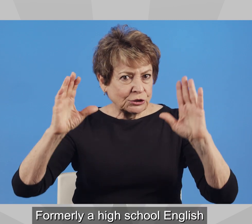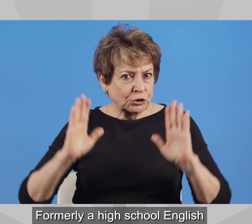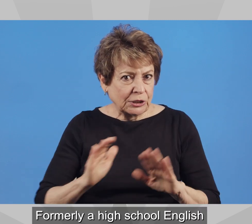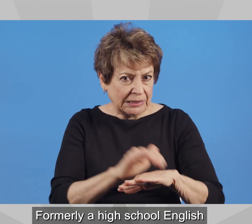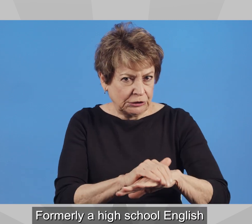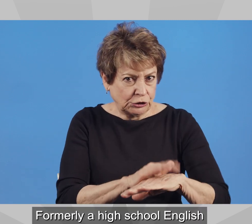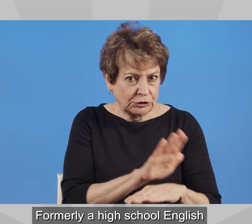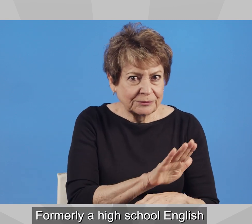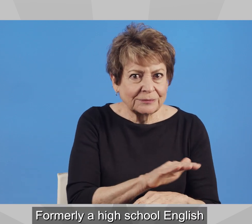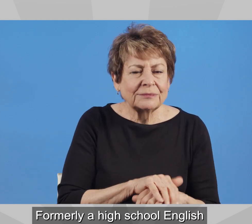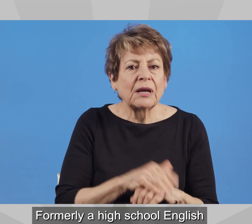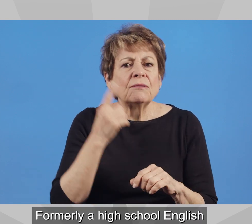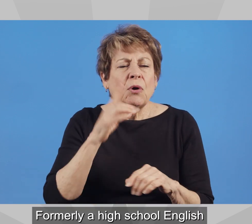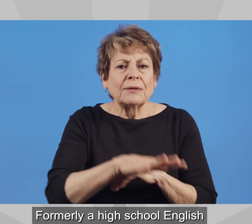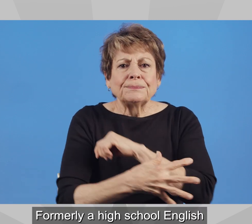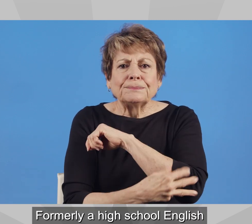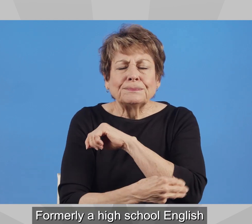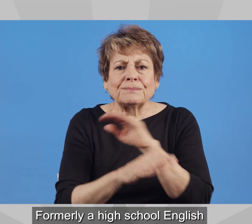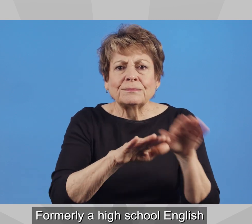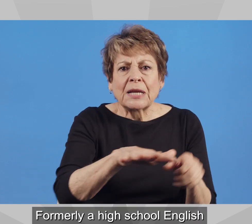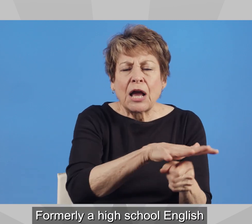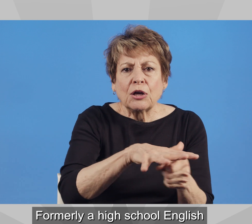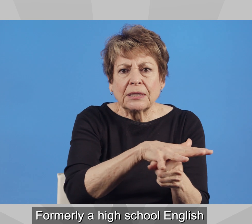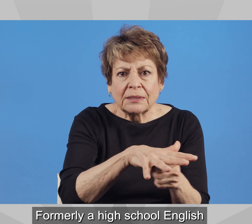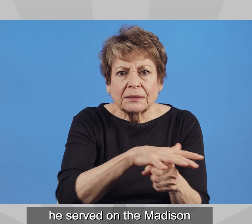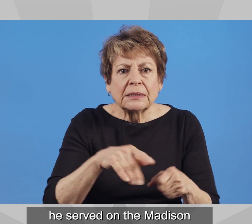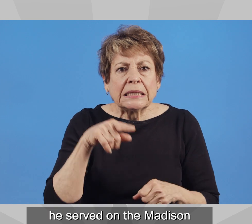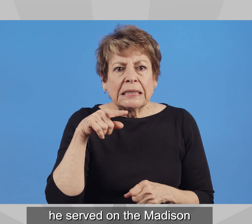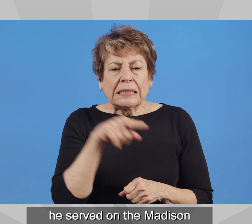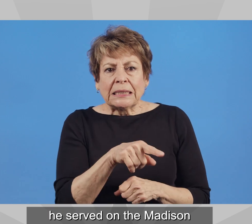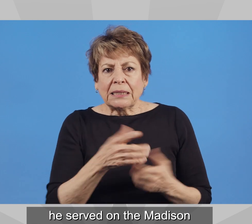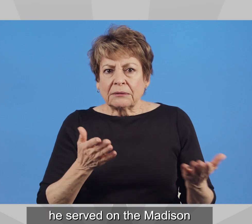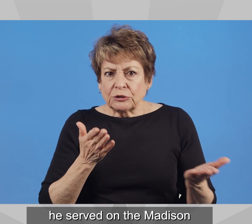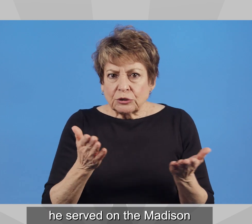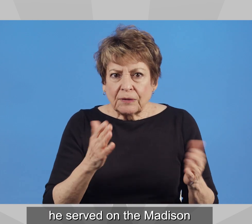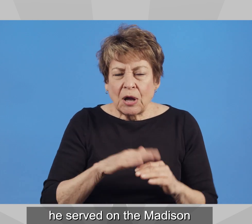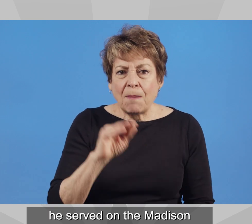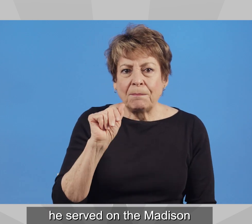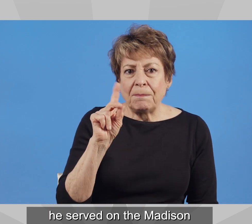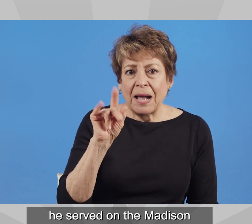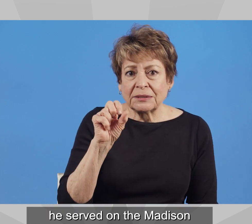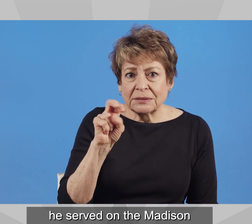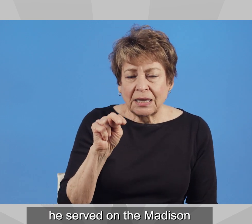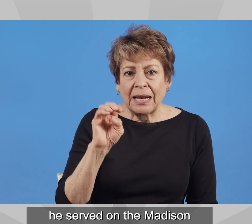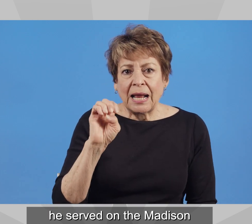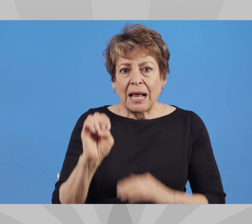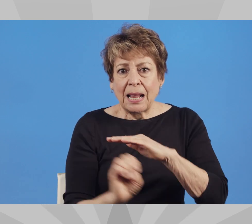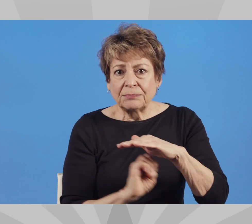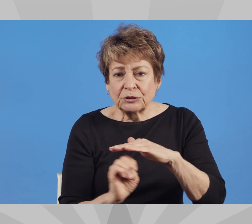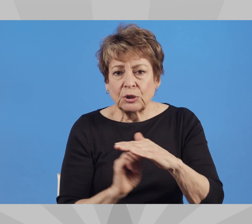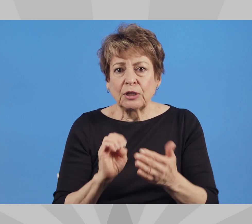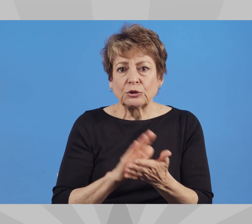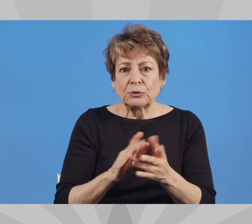Formerly a high school English teacher in a low-income area, he served on the Madison Elementary School District Board,